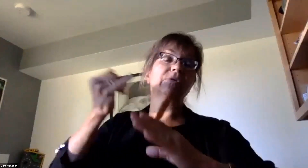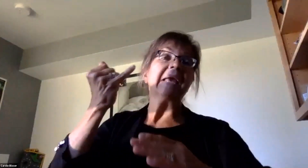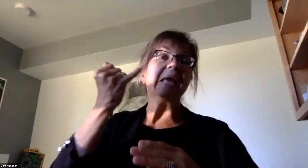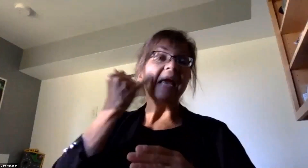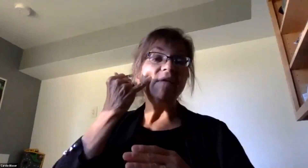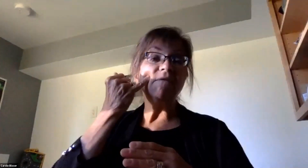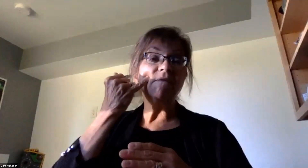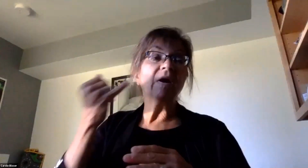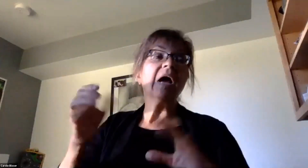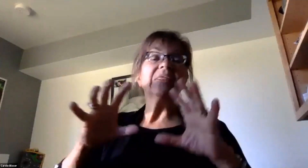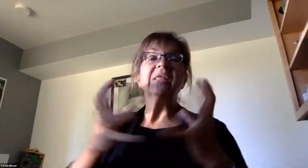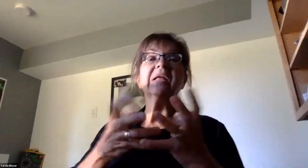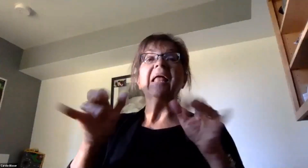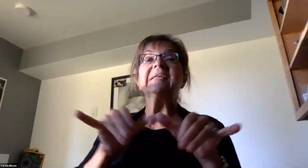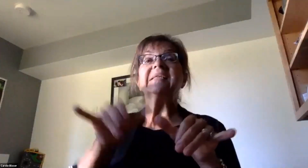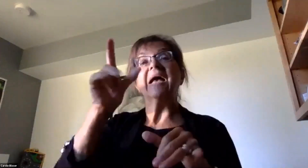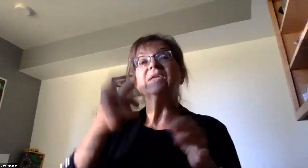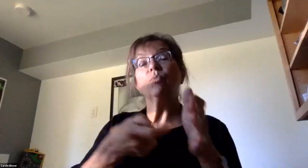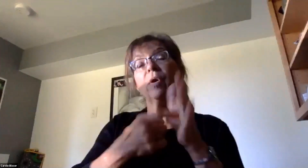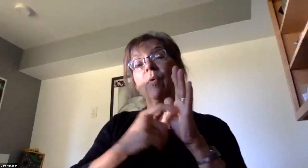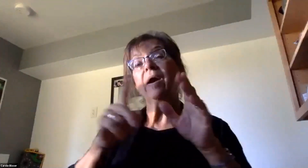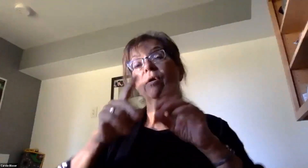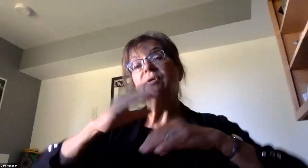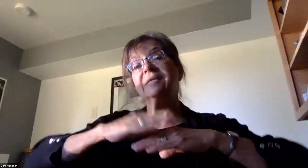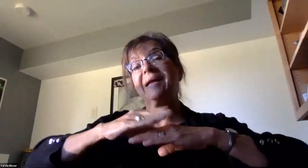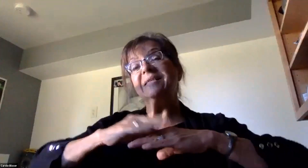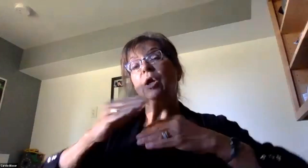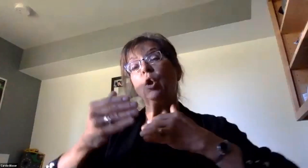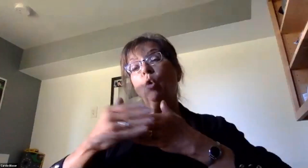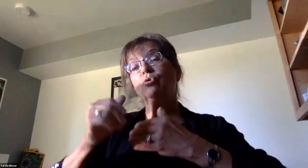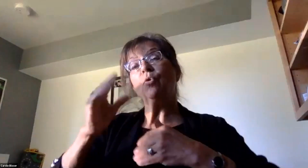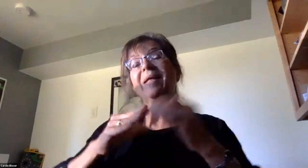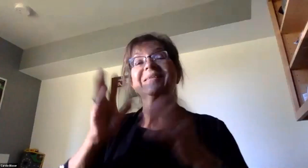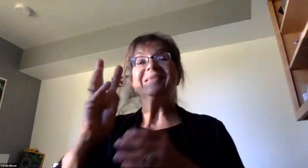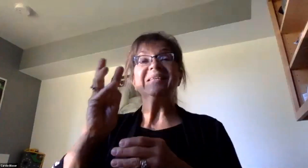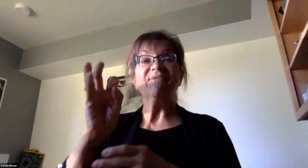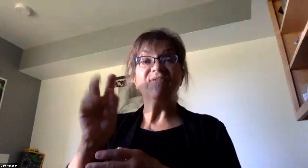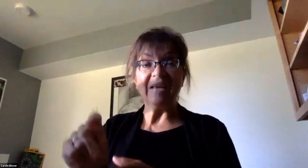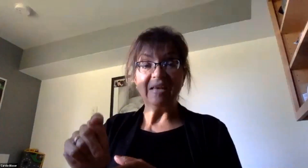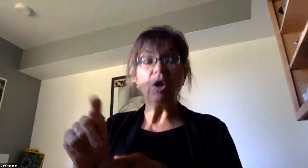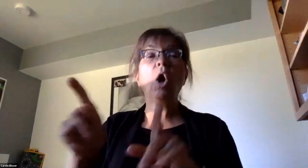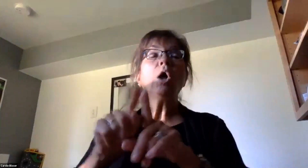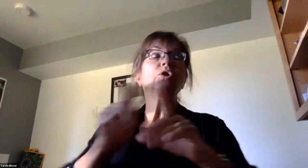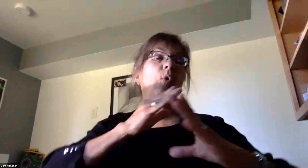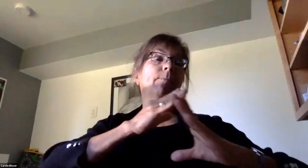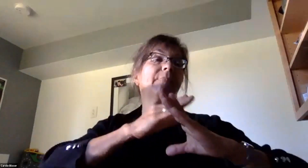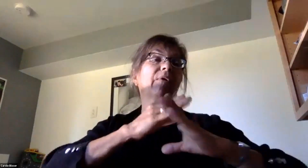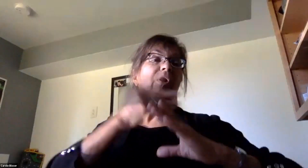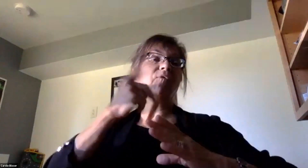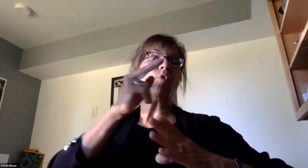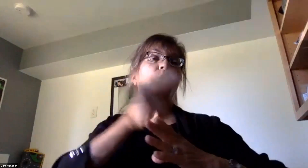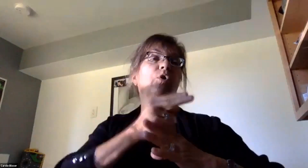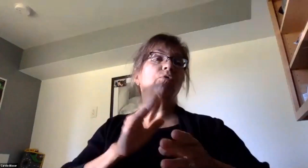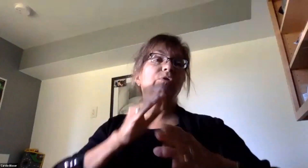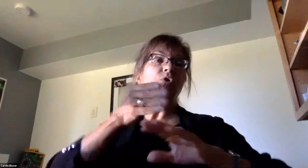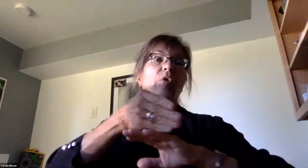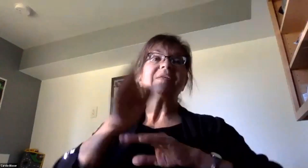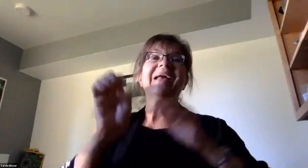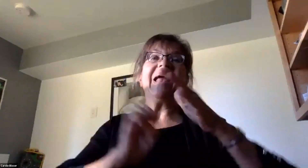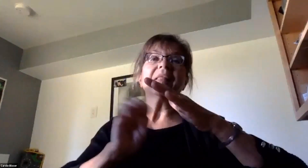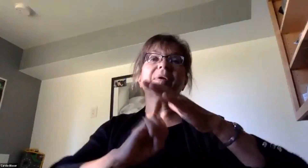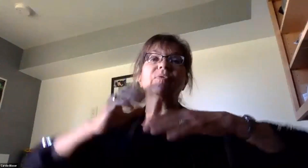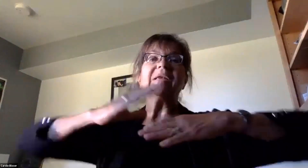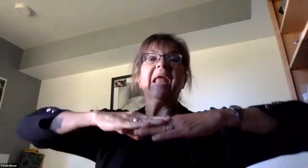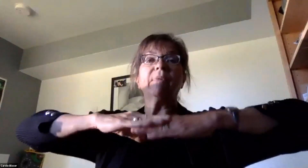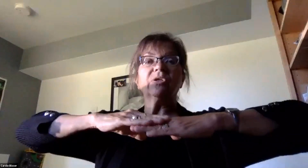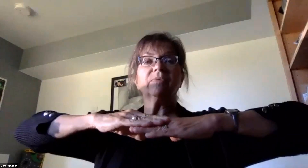enrolled class size requires desks closer than six feet, and we have also ordered a barrier for use across elementary student tables.